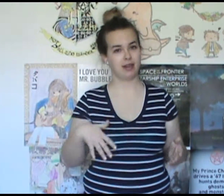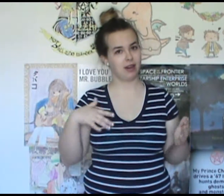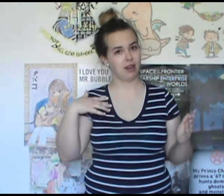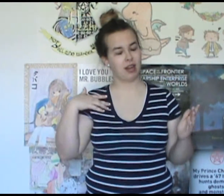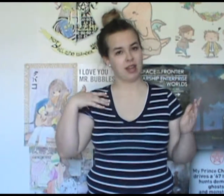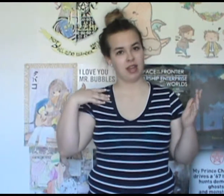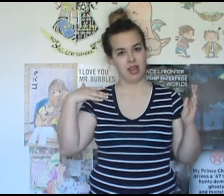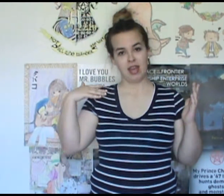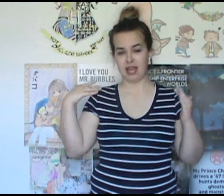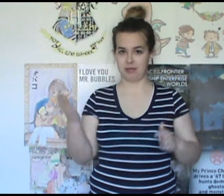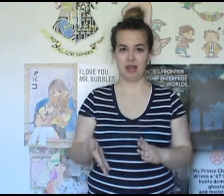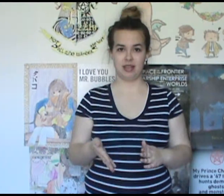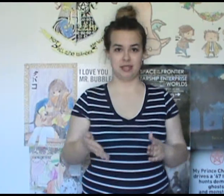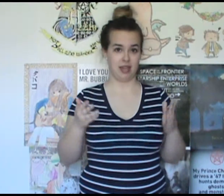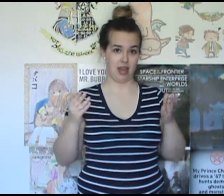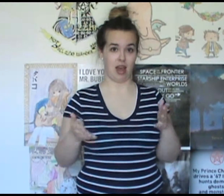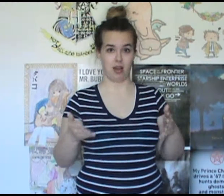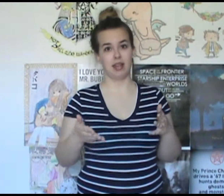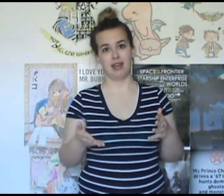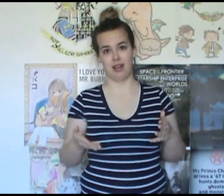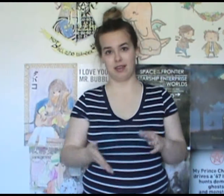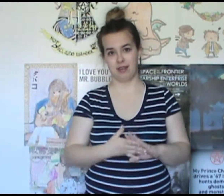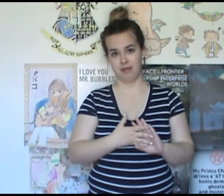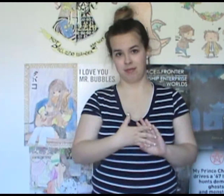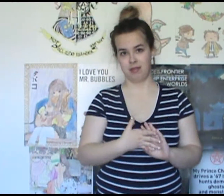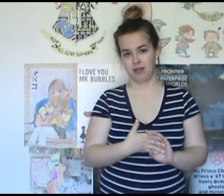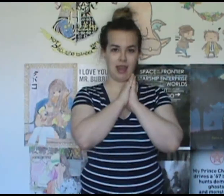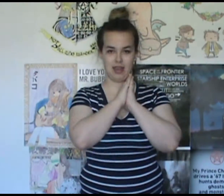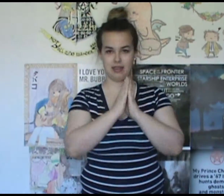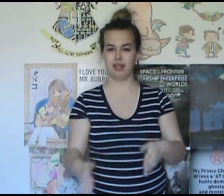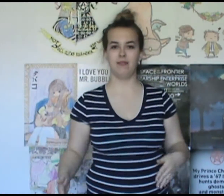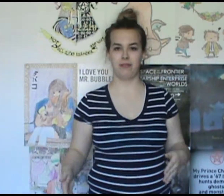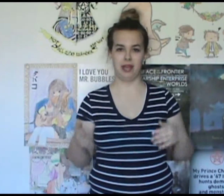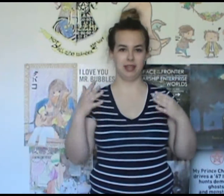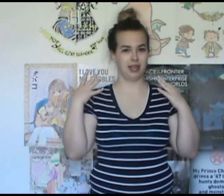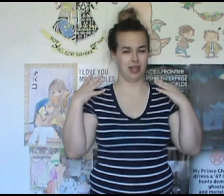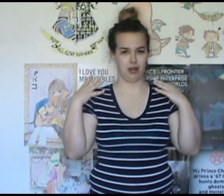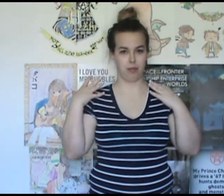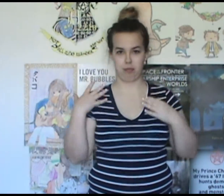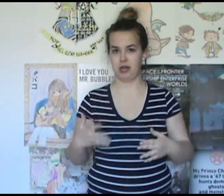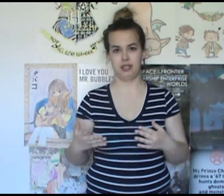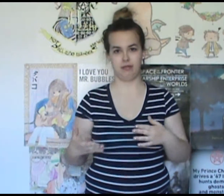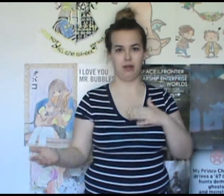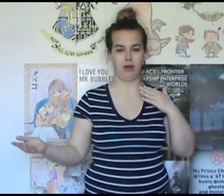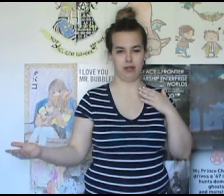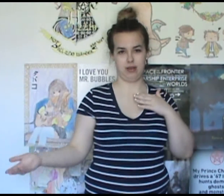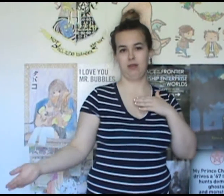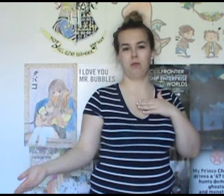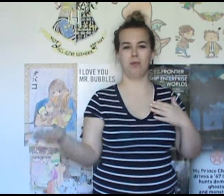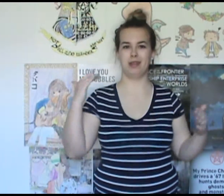stalker as well as on that night. And the team finally getting punished for all the real